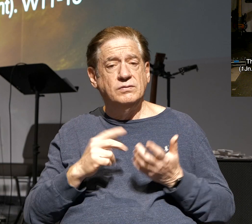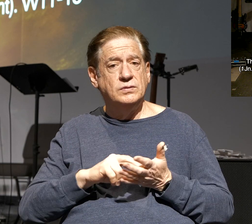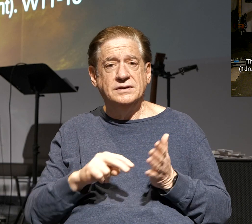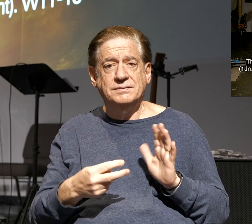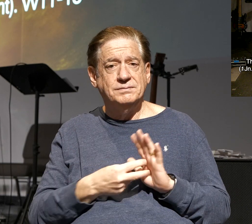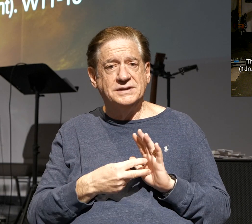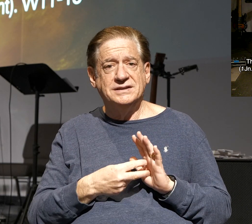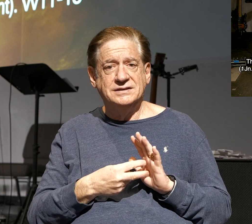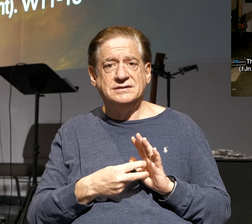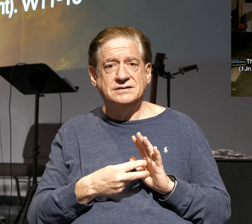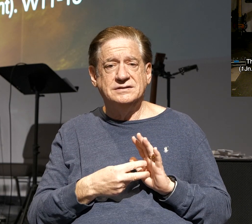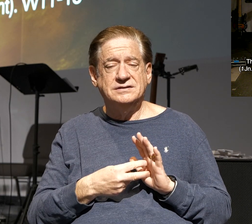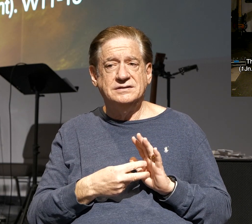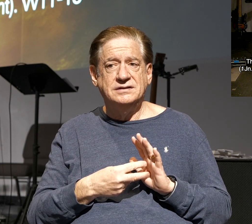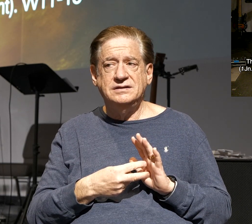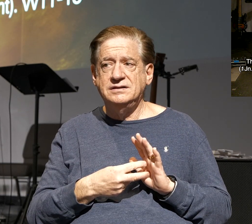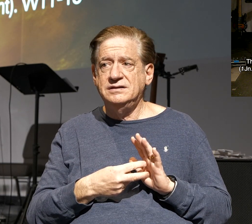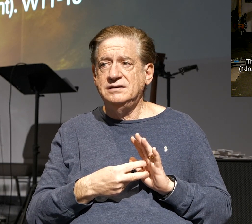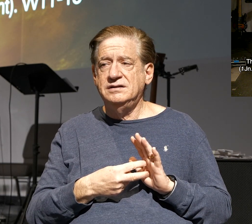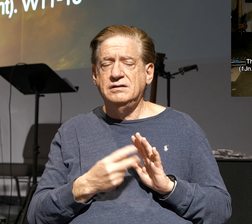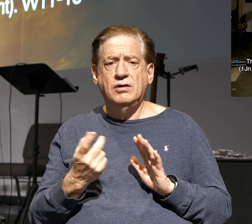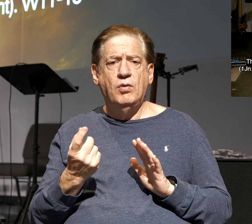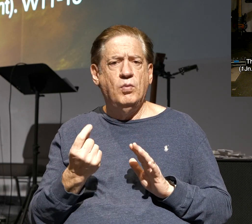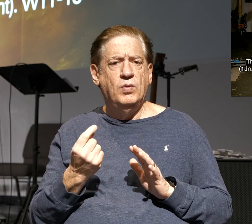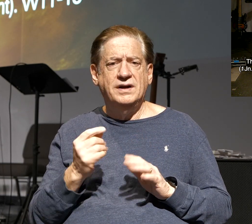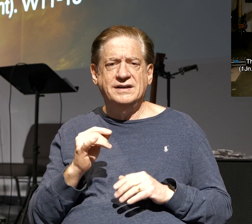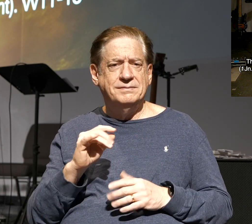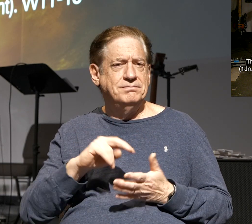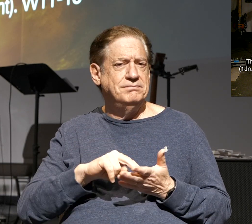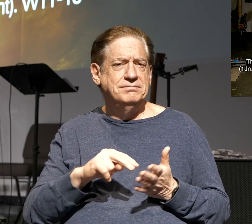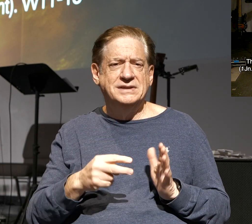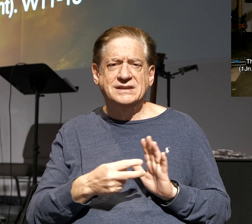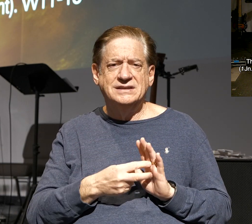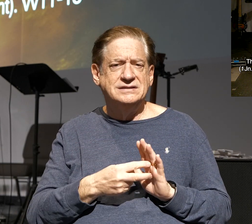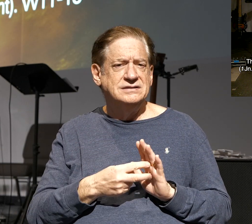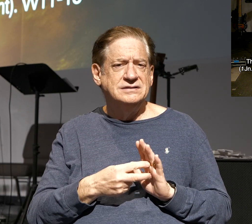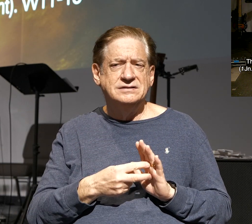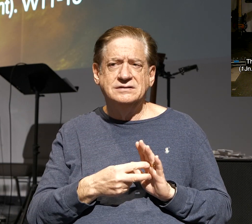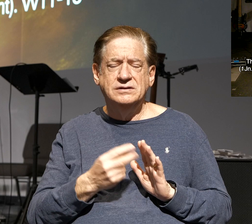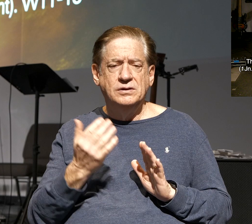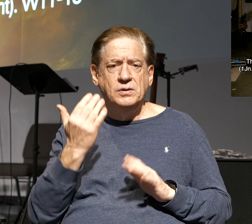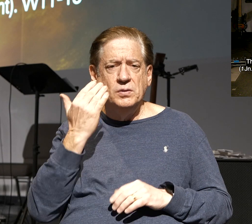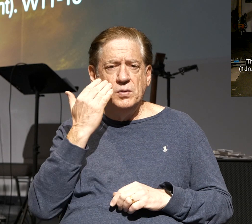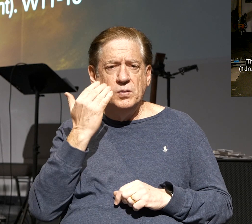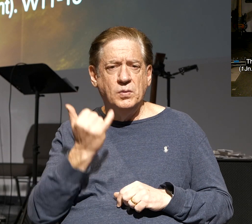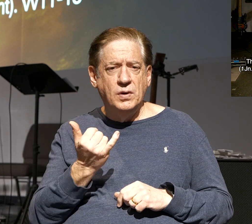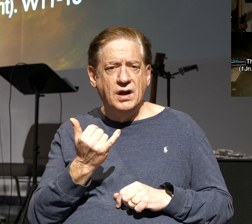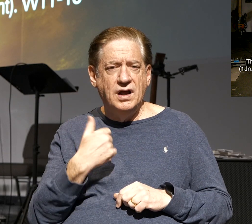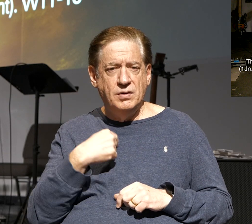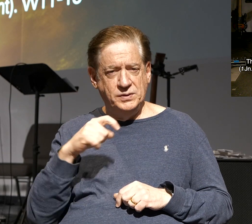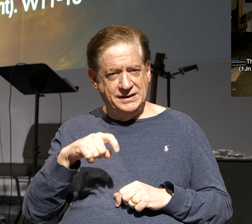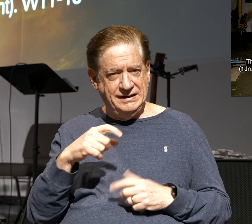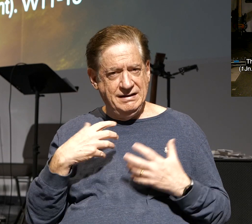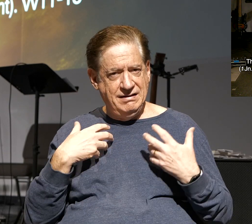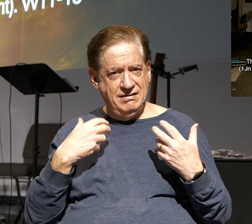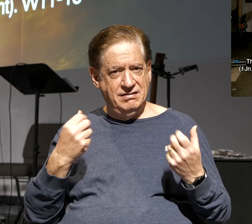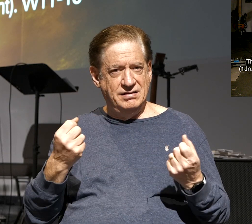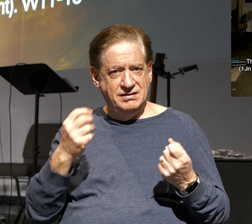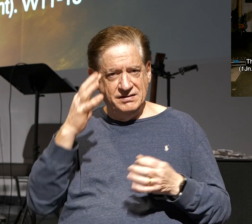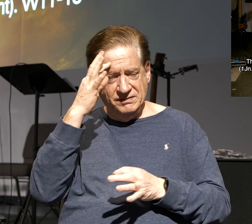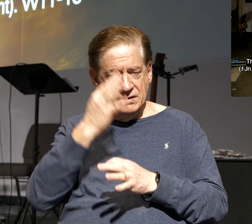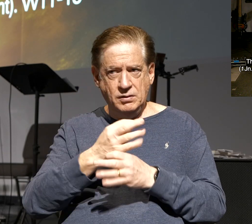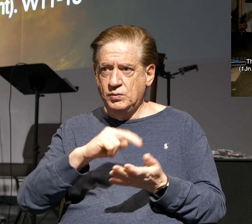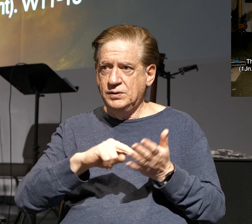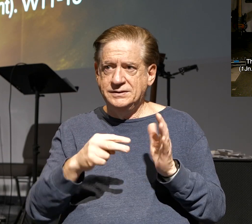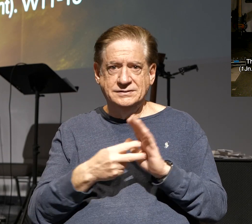what it means, why we need a healthy faith, what it means to have a